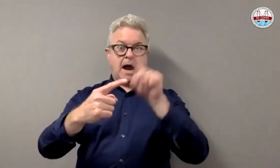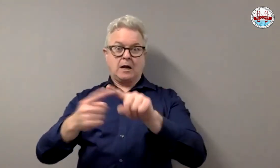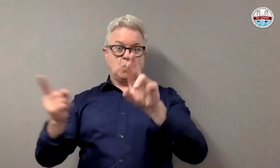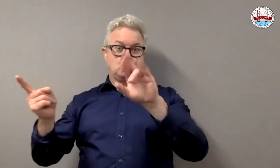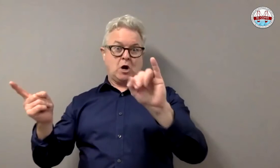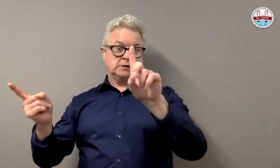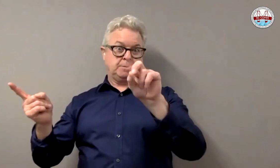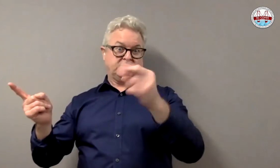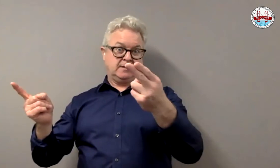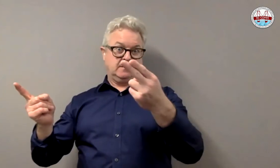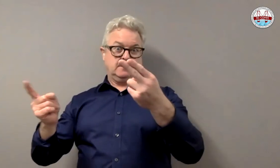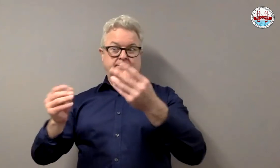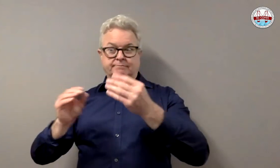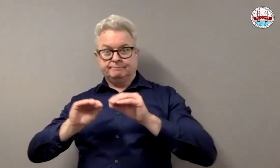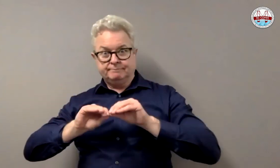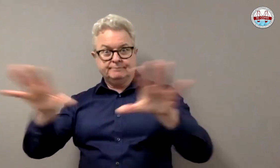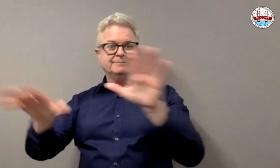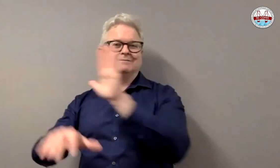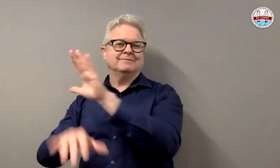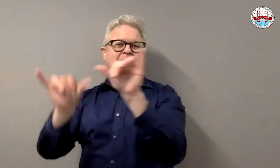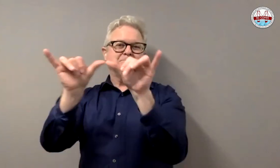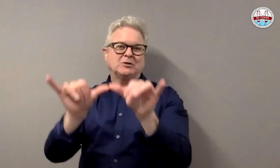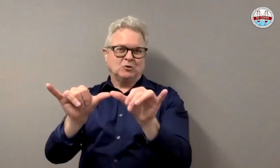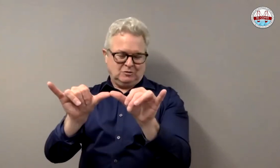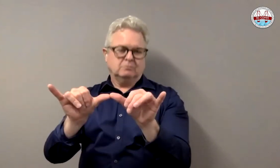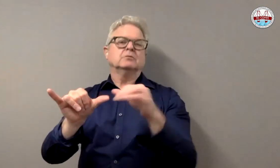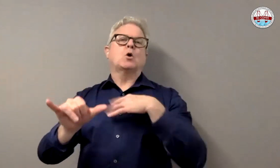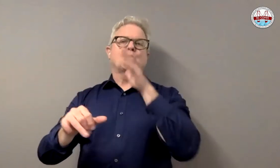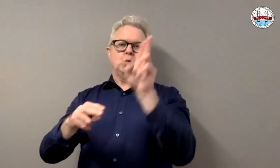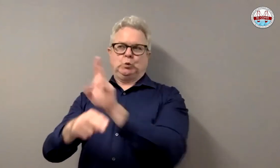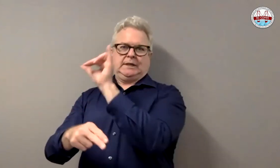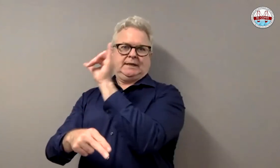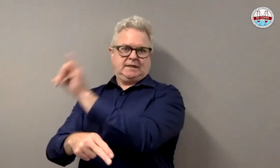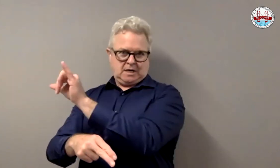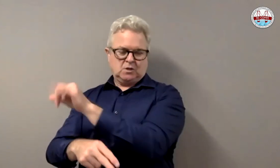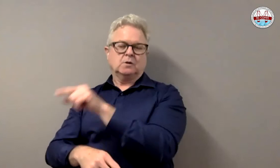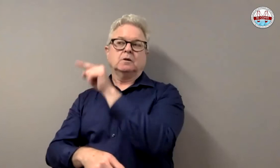to the CDC website until the Rhode Island Department of Health has their own website and measuring system put in place.